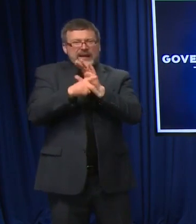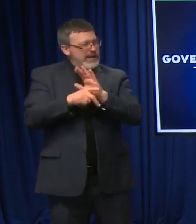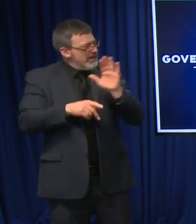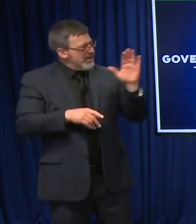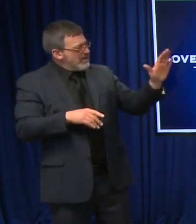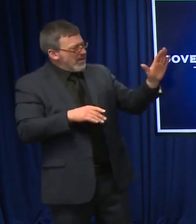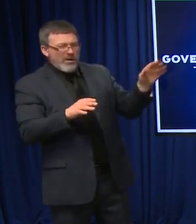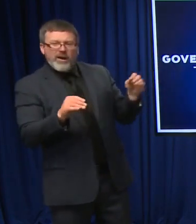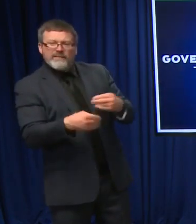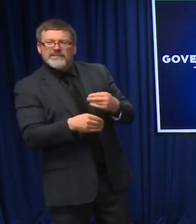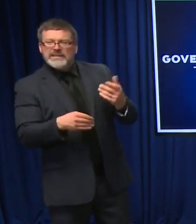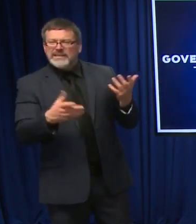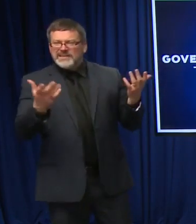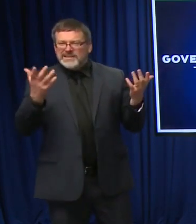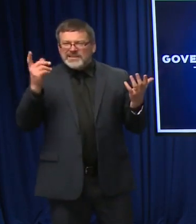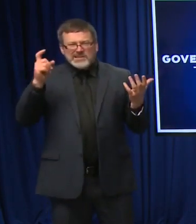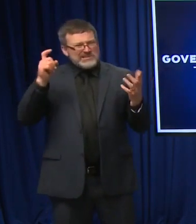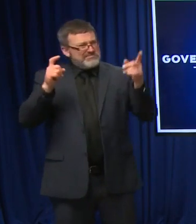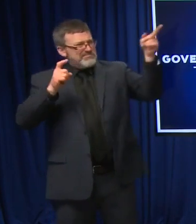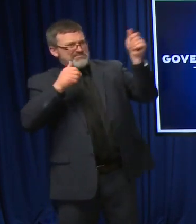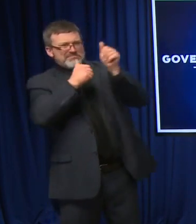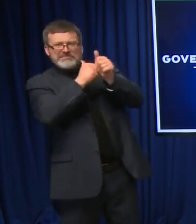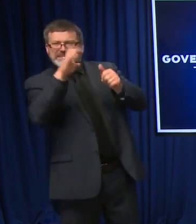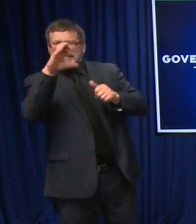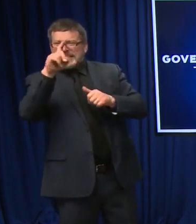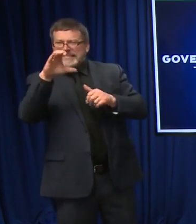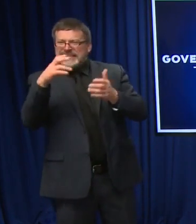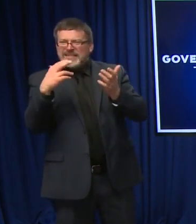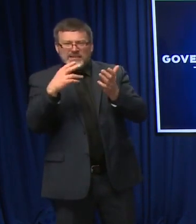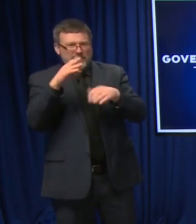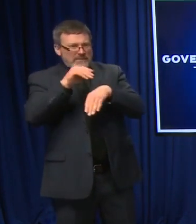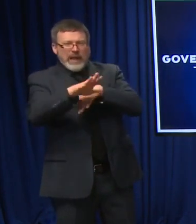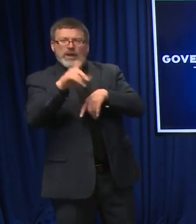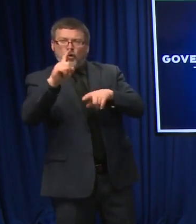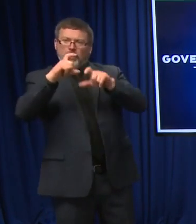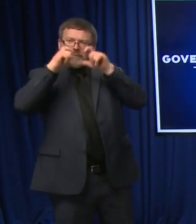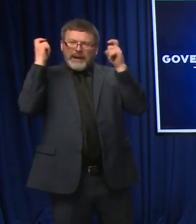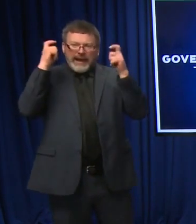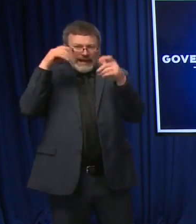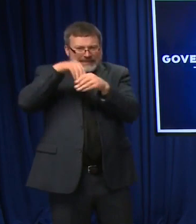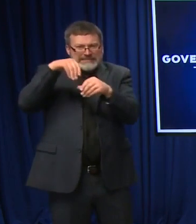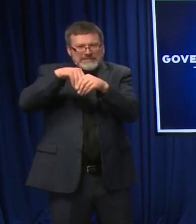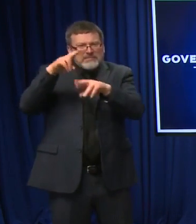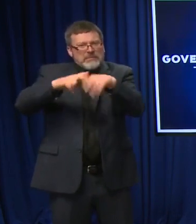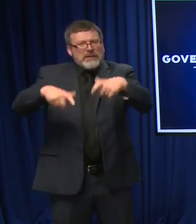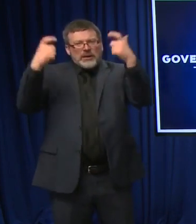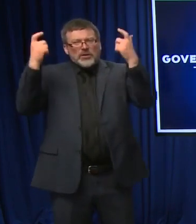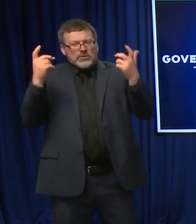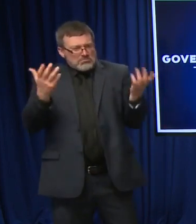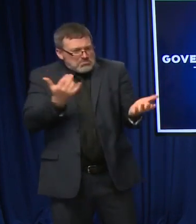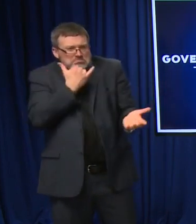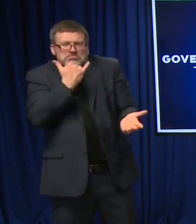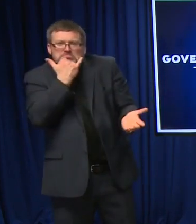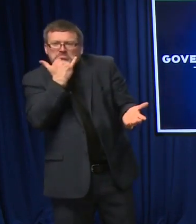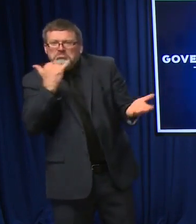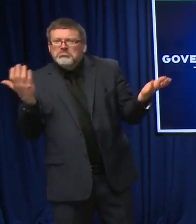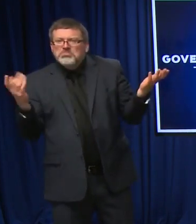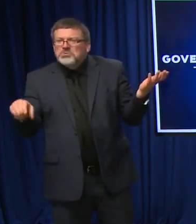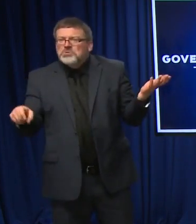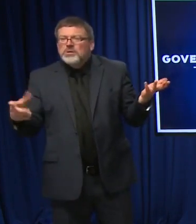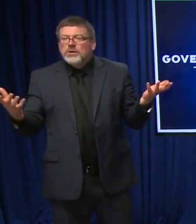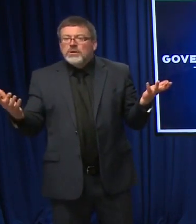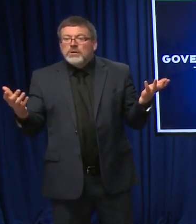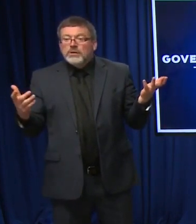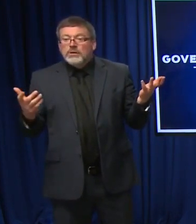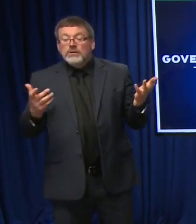of mask wearing indoors? And especially when, for instance, when you're reading small